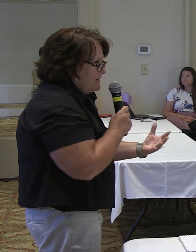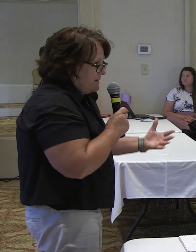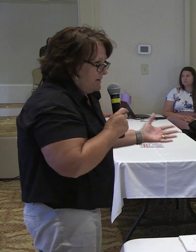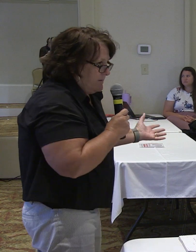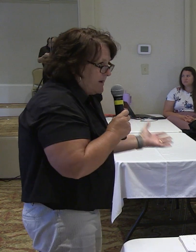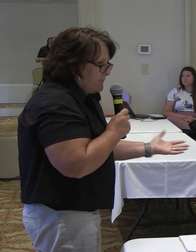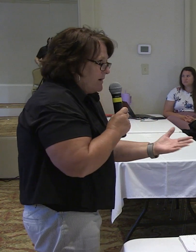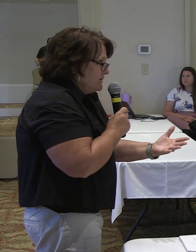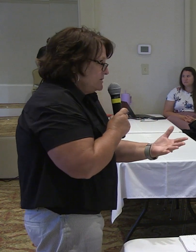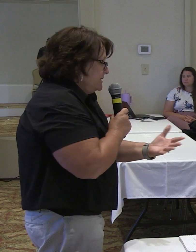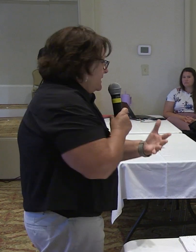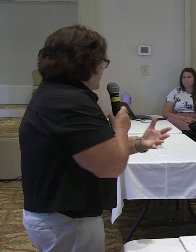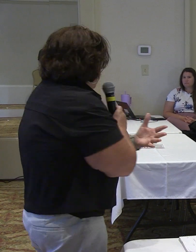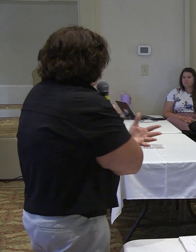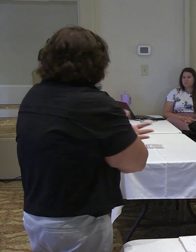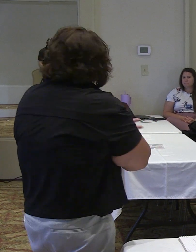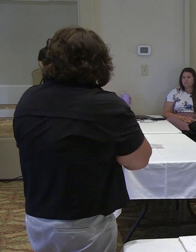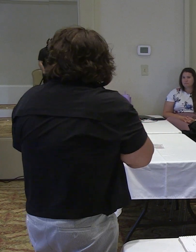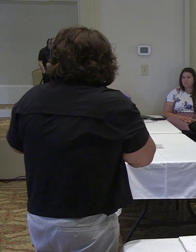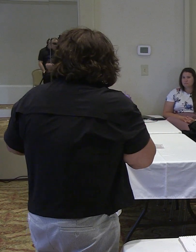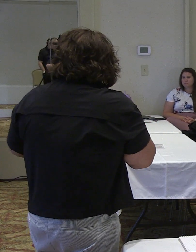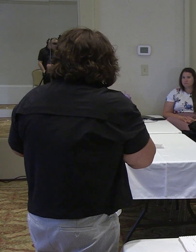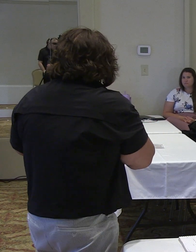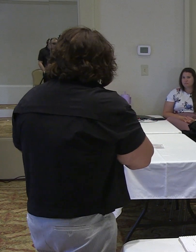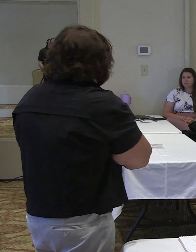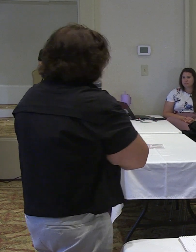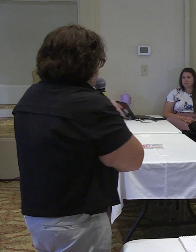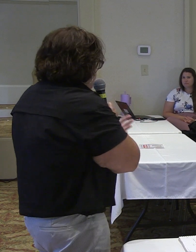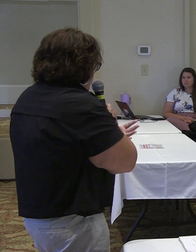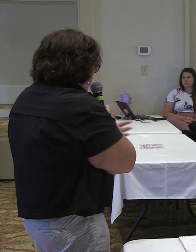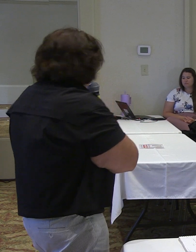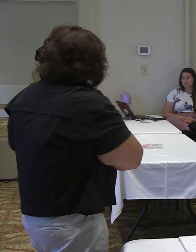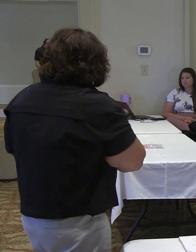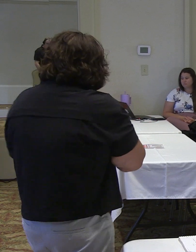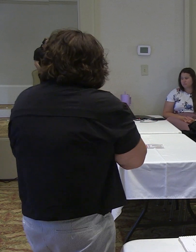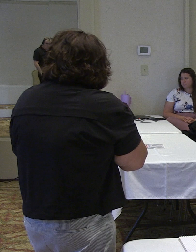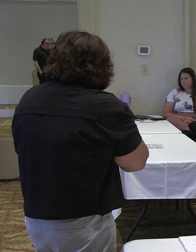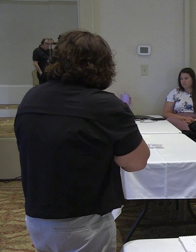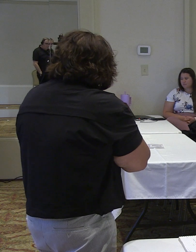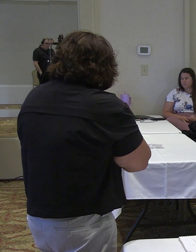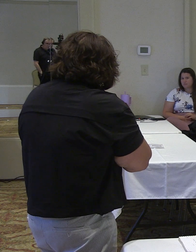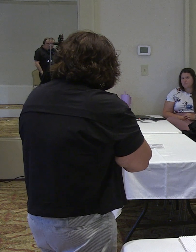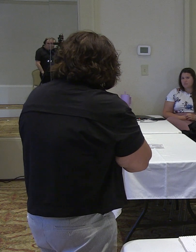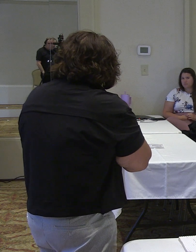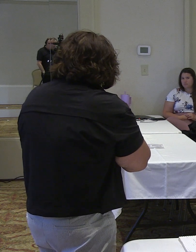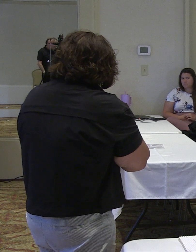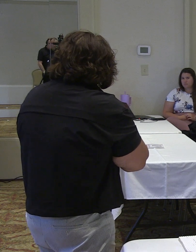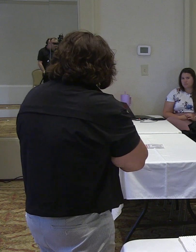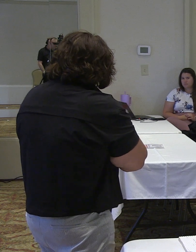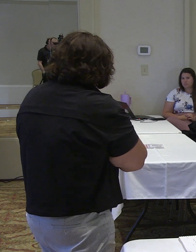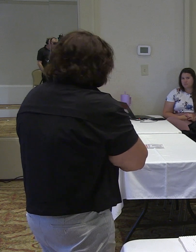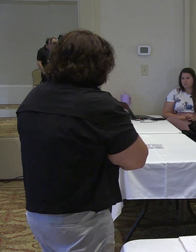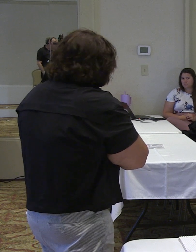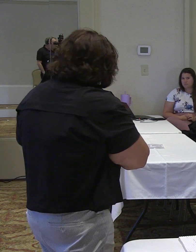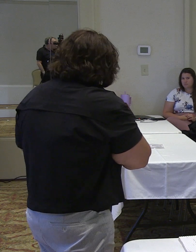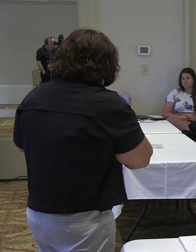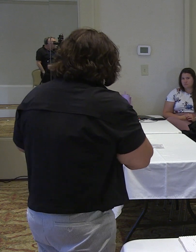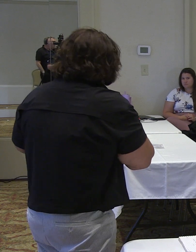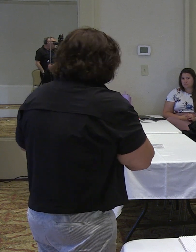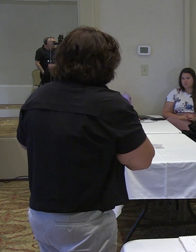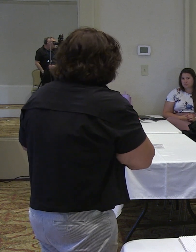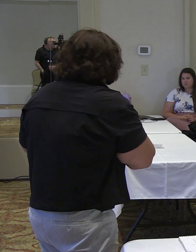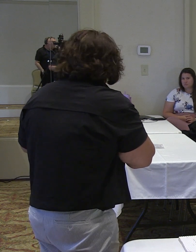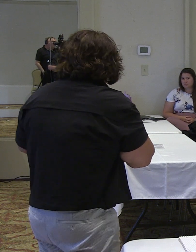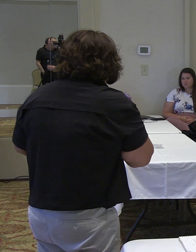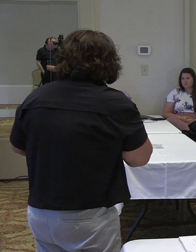some um our biology and our u.s history and other scores do just as well can we not somehow compute those into that accountability because if